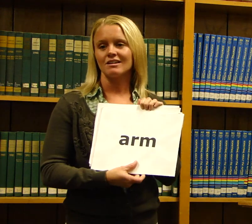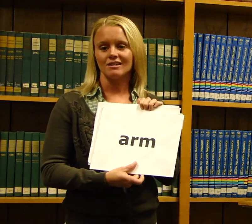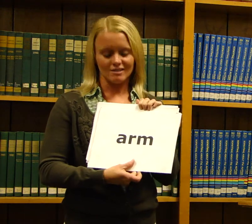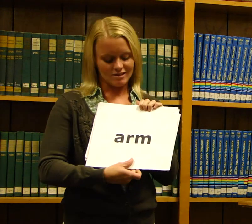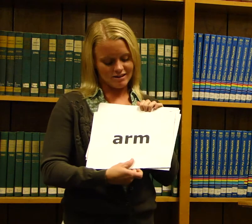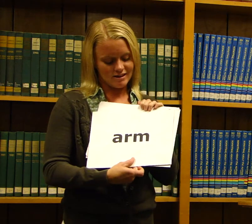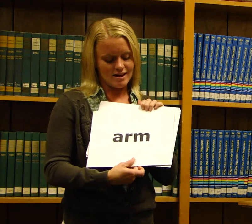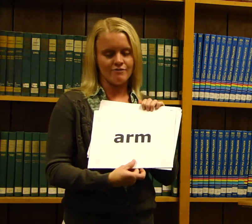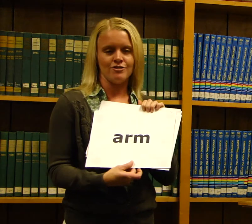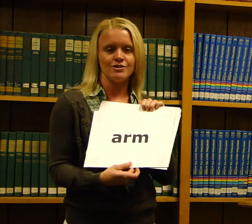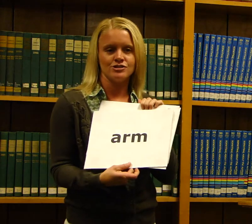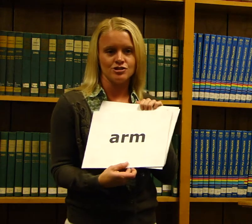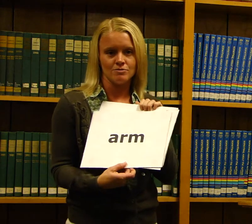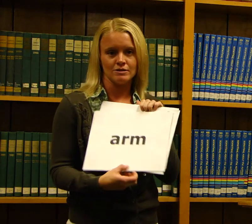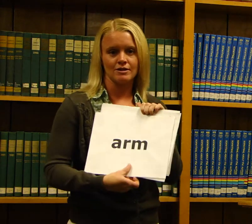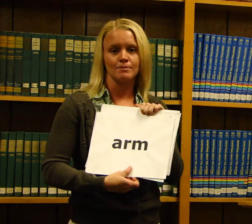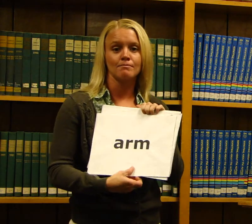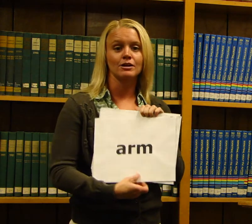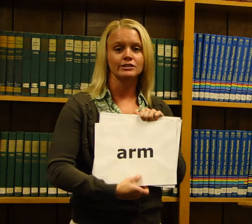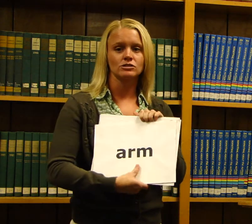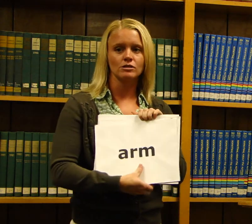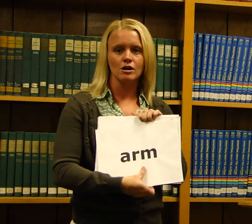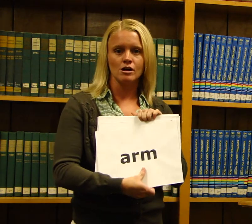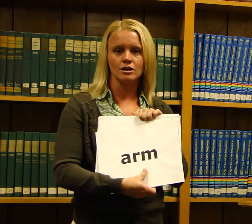Can everyone show me their muscle arm?